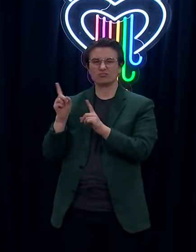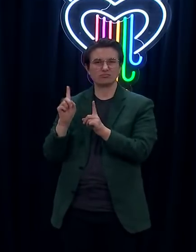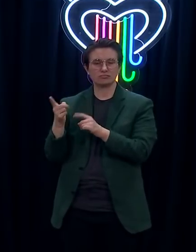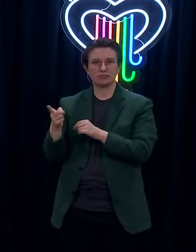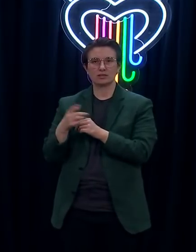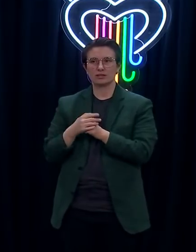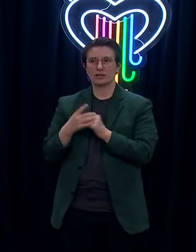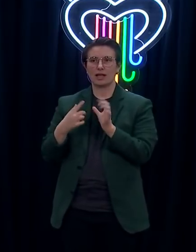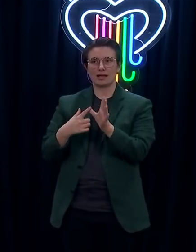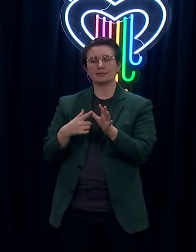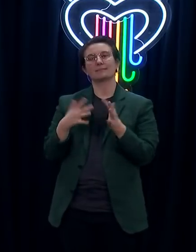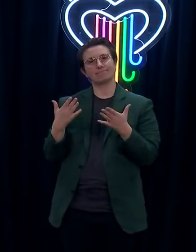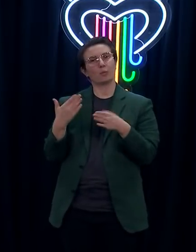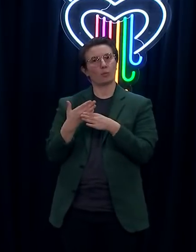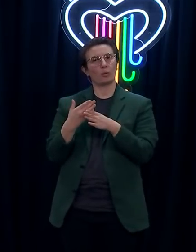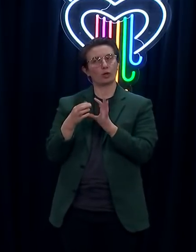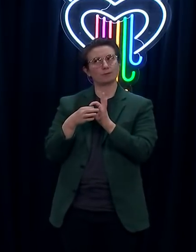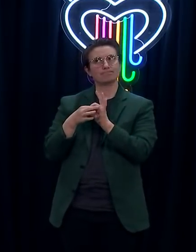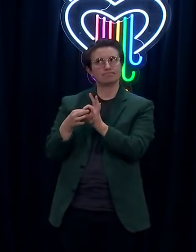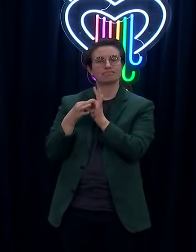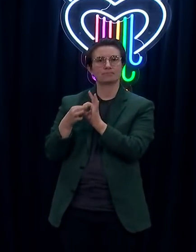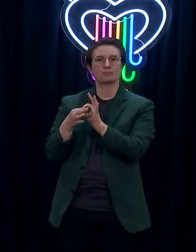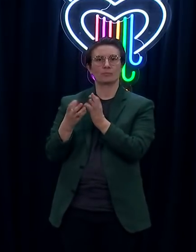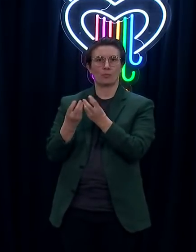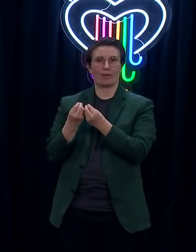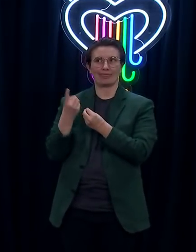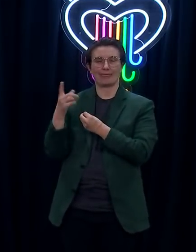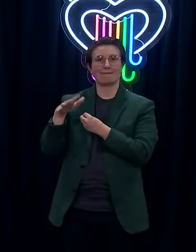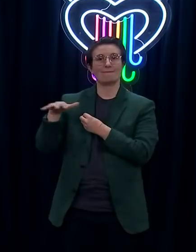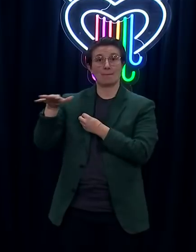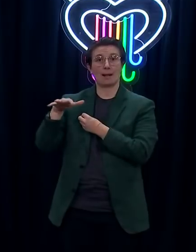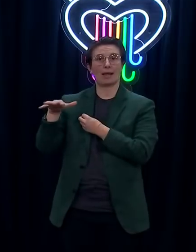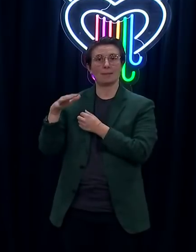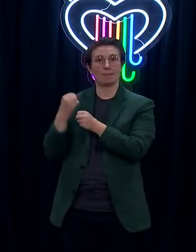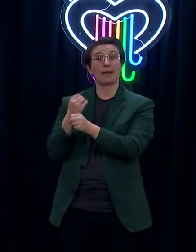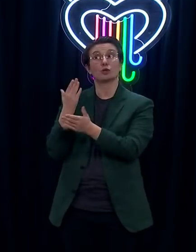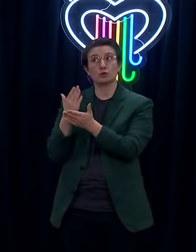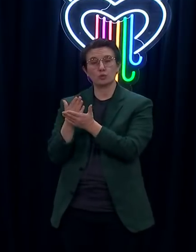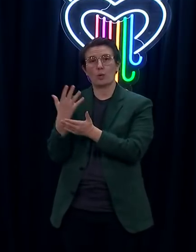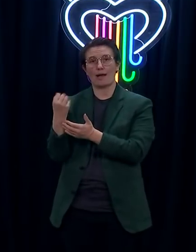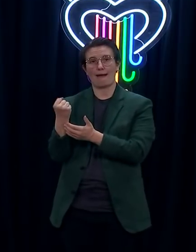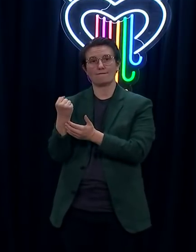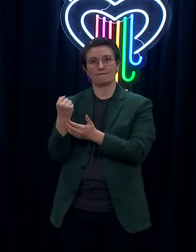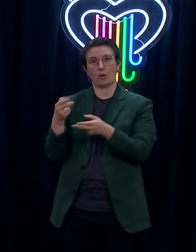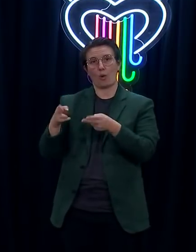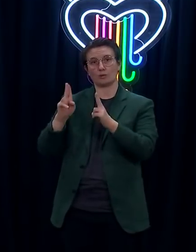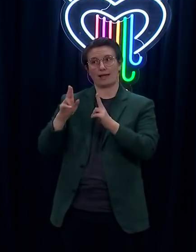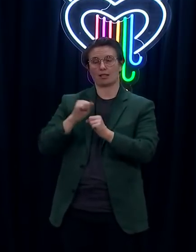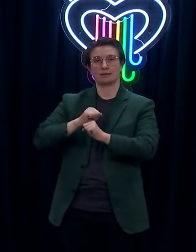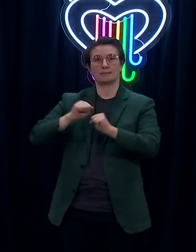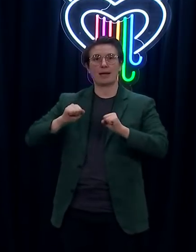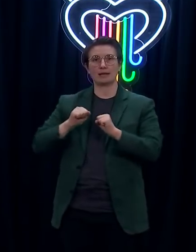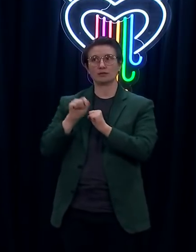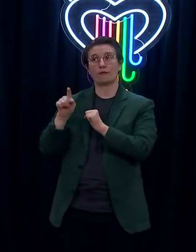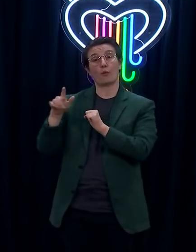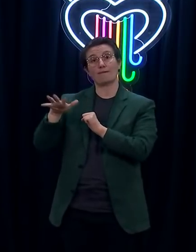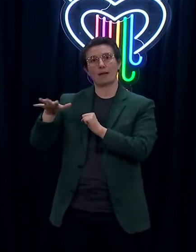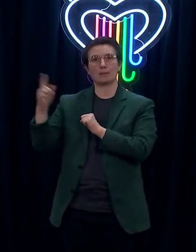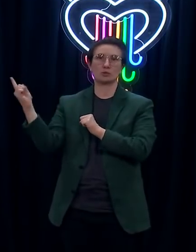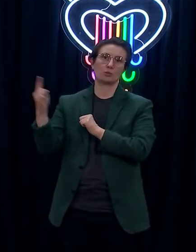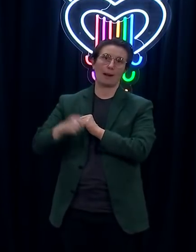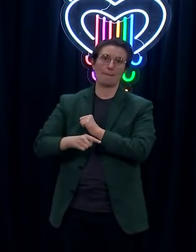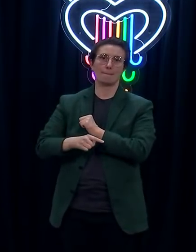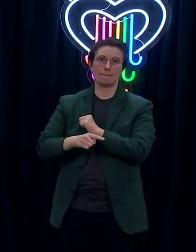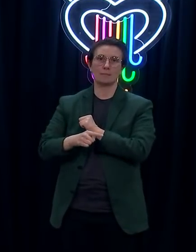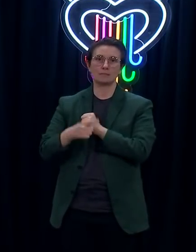MIQ space available for that individual. As you can imagine why, I think it's incredibly important and I know all New Zealanders would